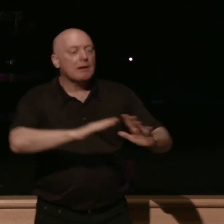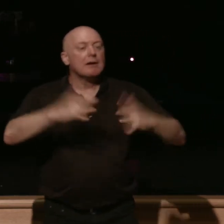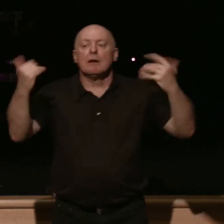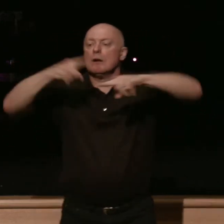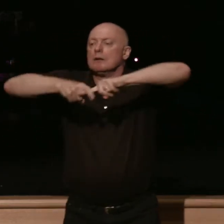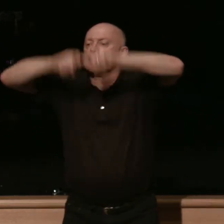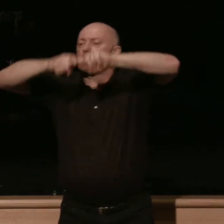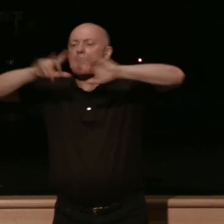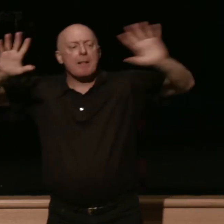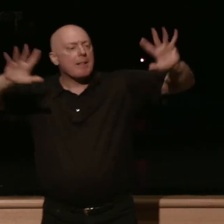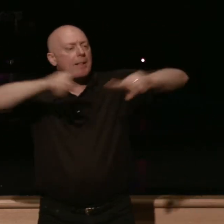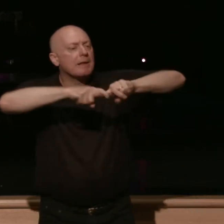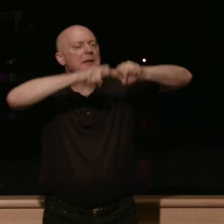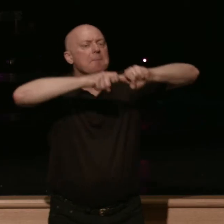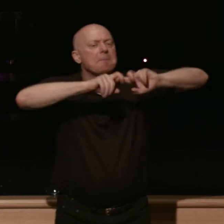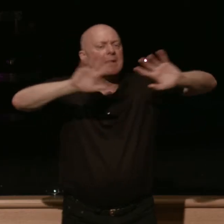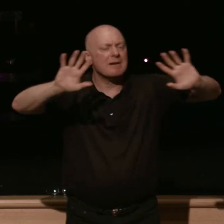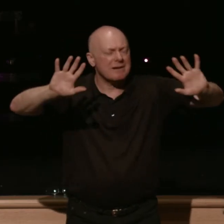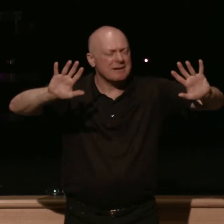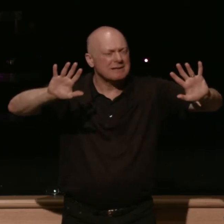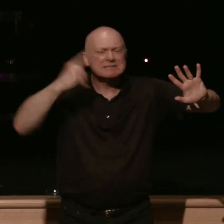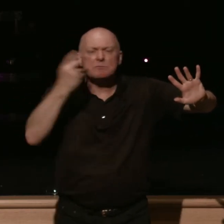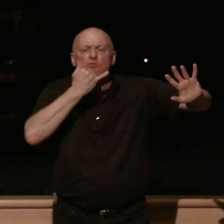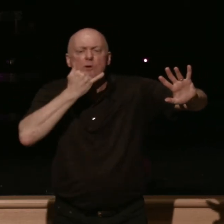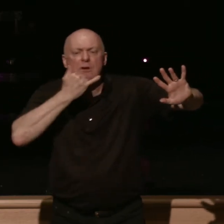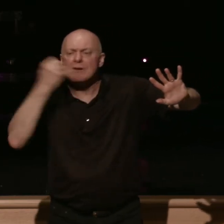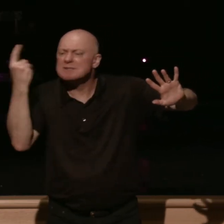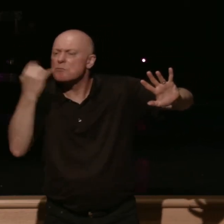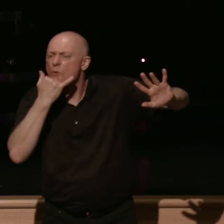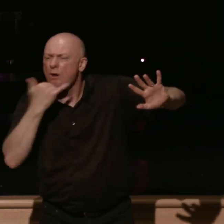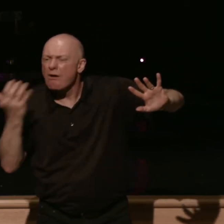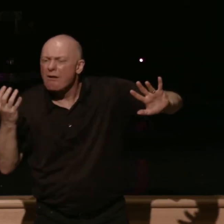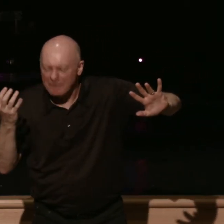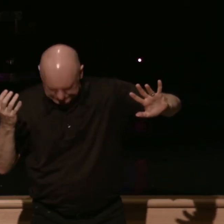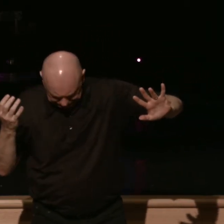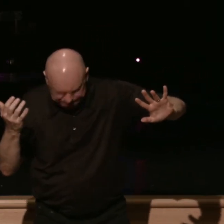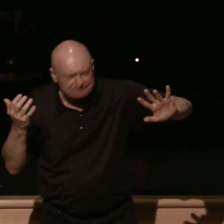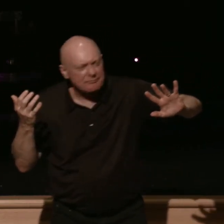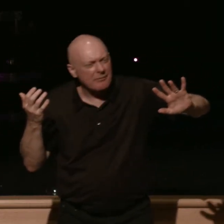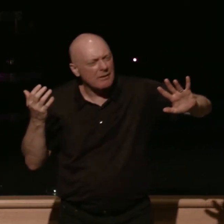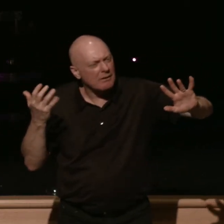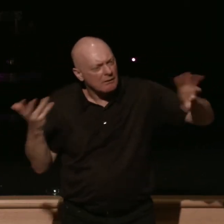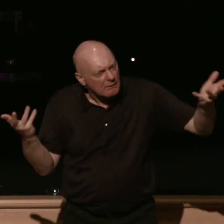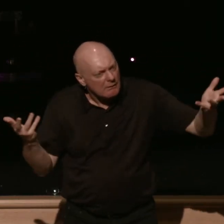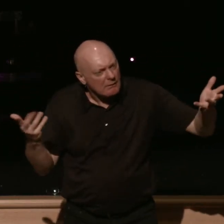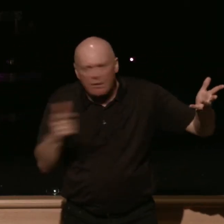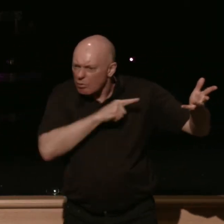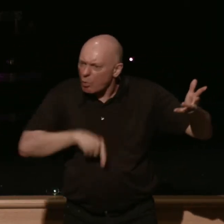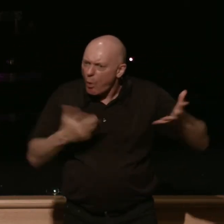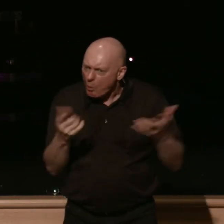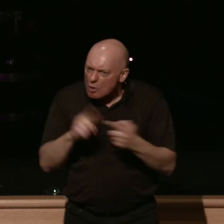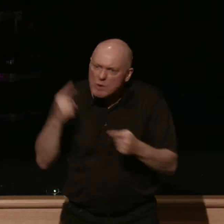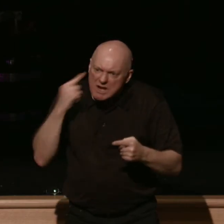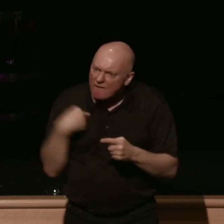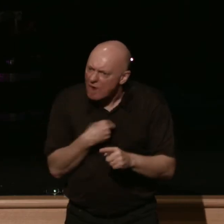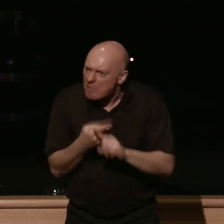isn't isn't really jiving doesn't doesn't the lord want to hear from us doesn't the lord